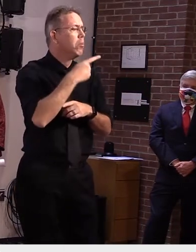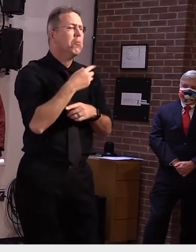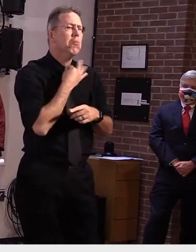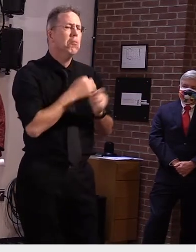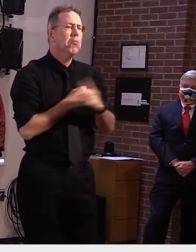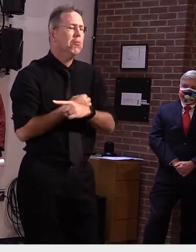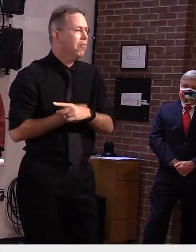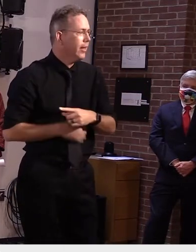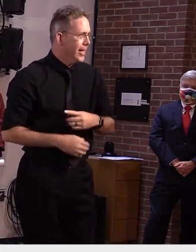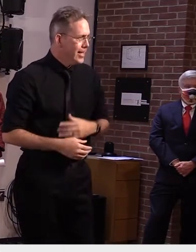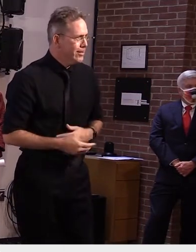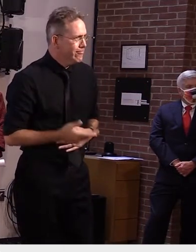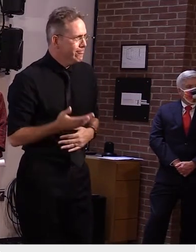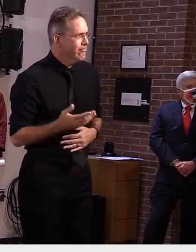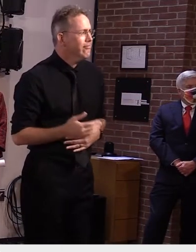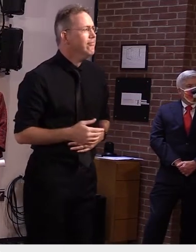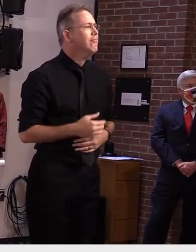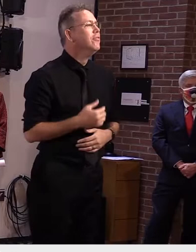it will be a living person.